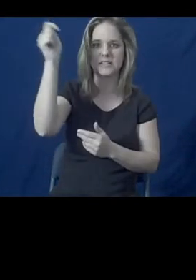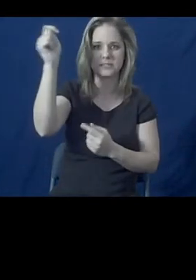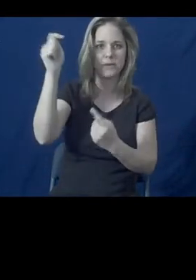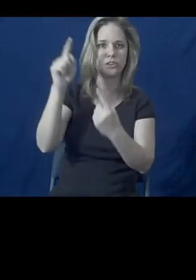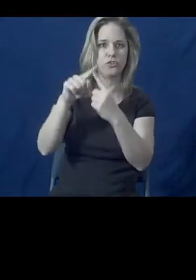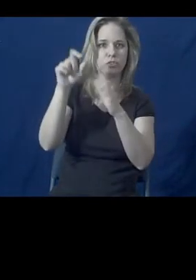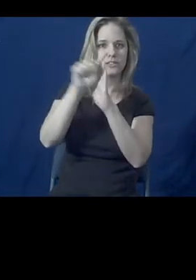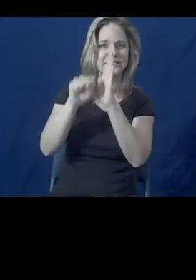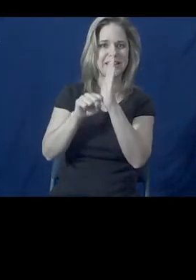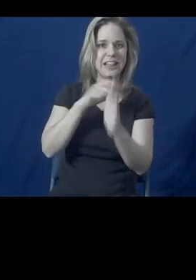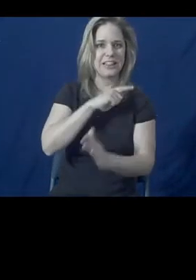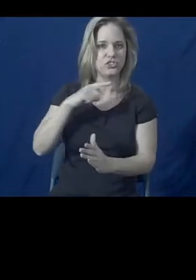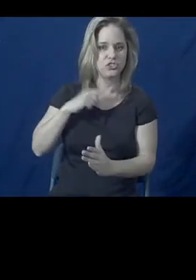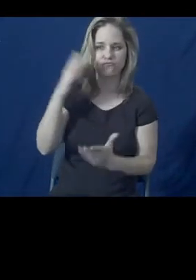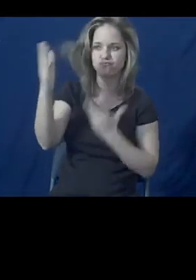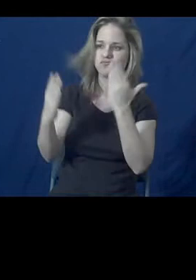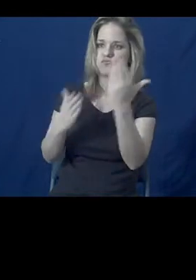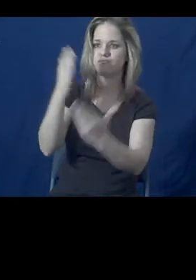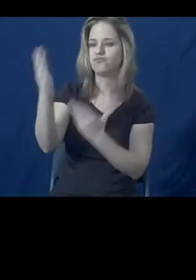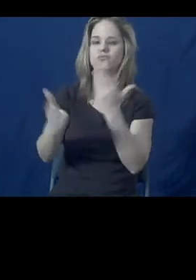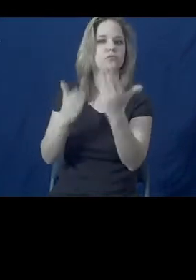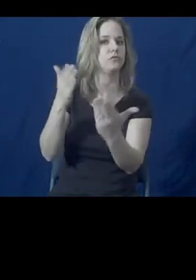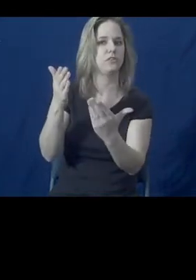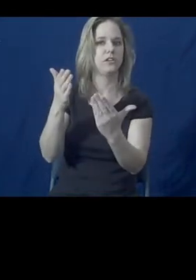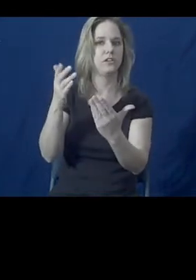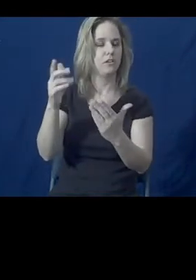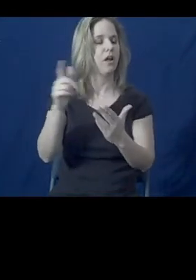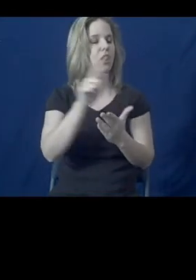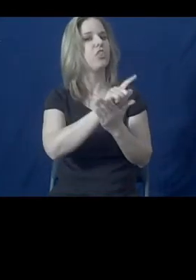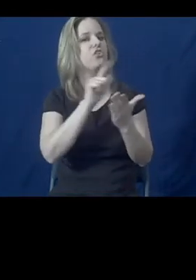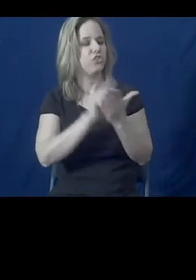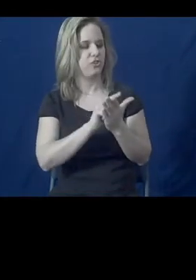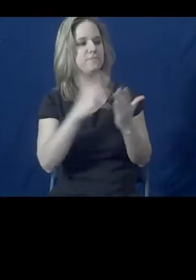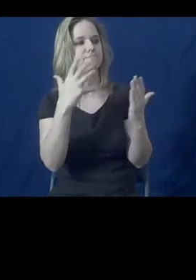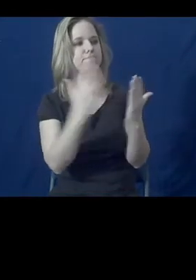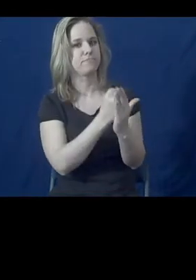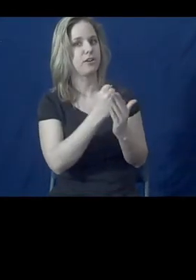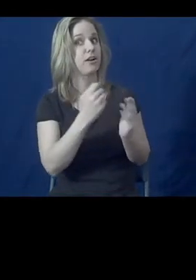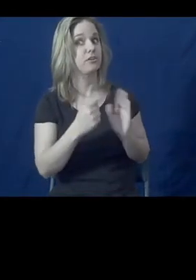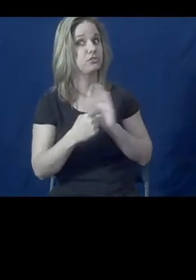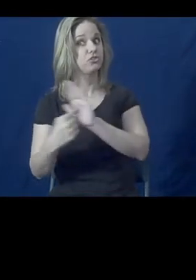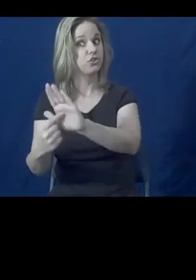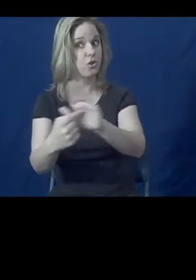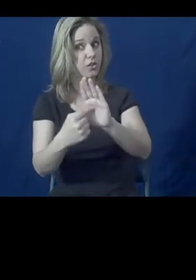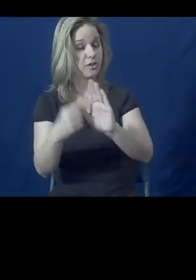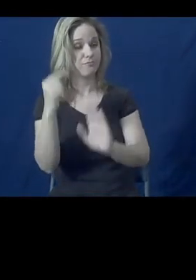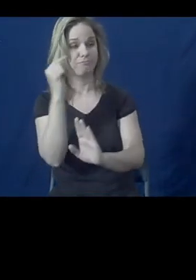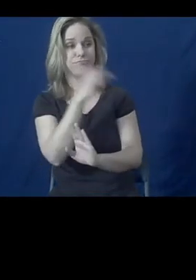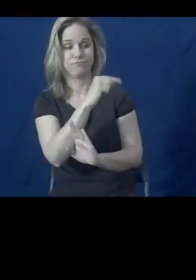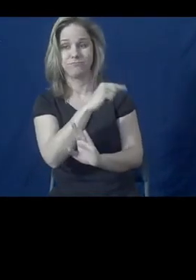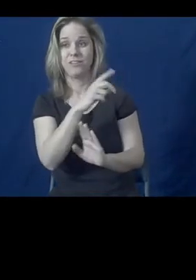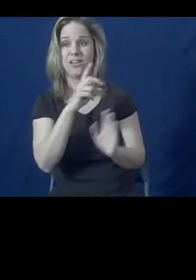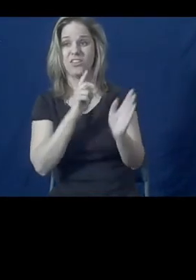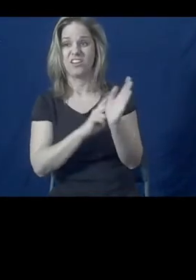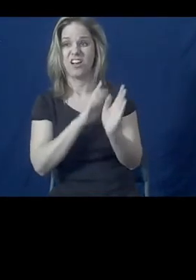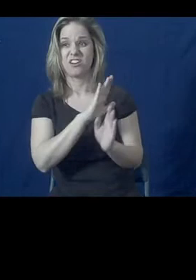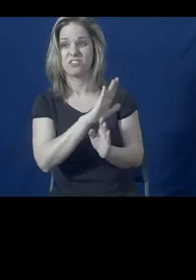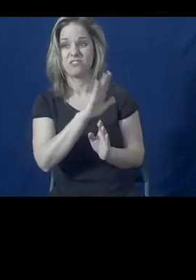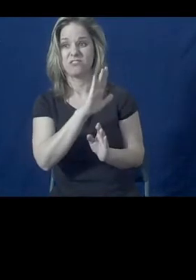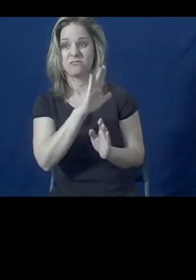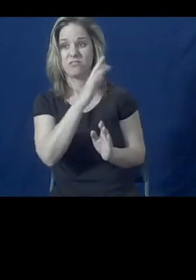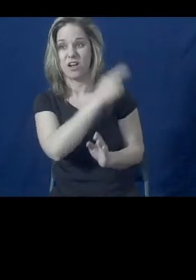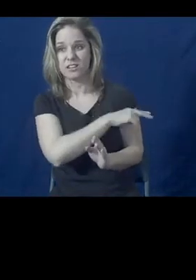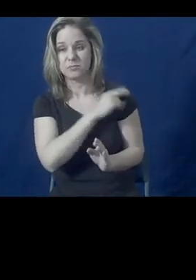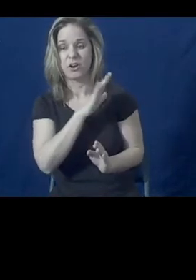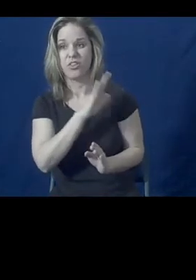legislature, the attorneys were able to raise the power of that medical voice and to get changed in